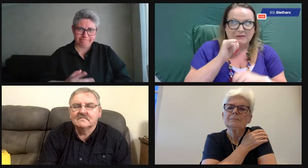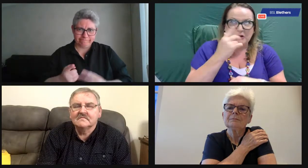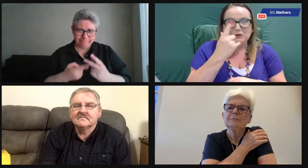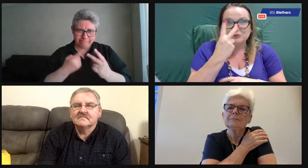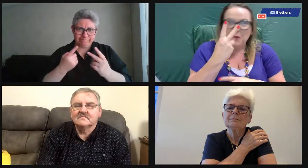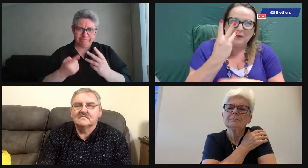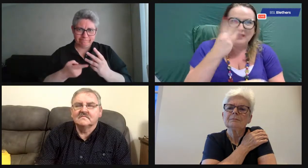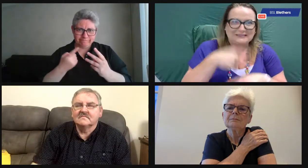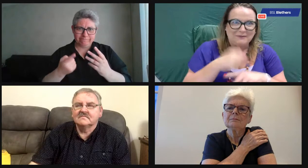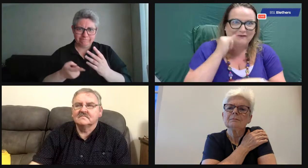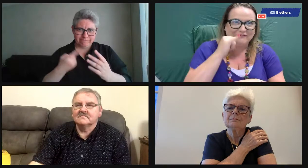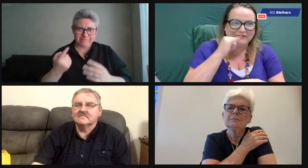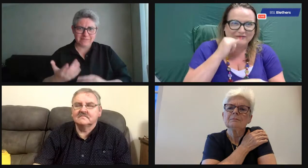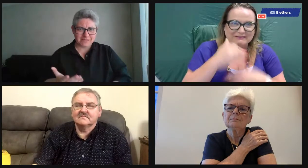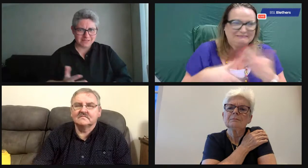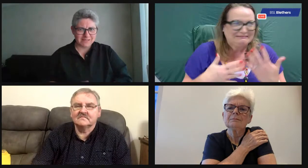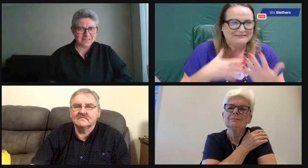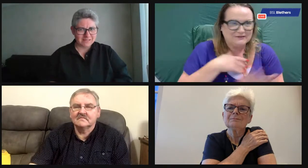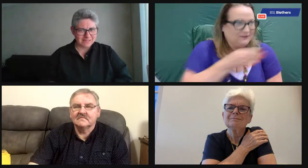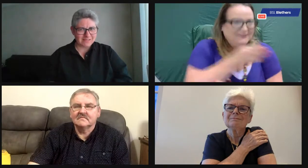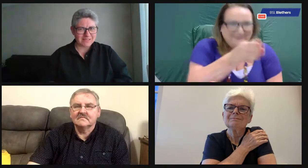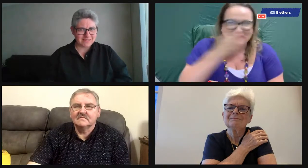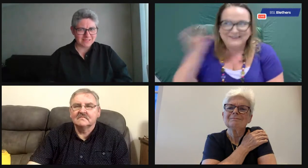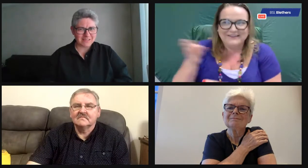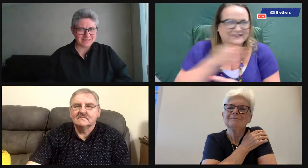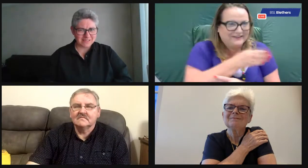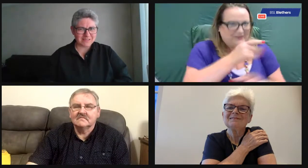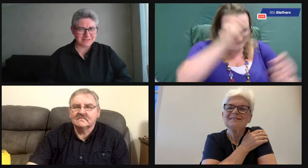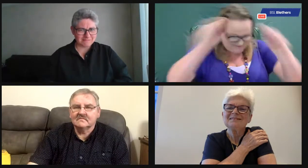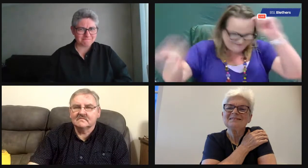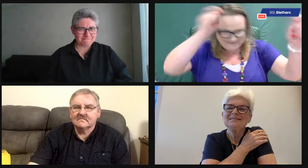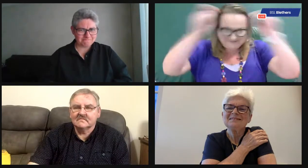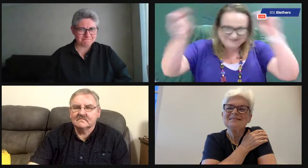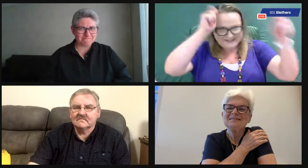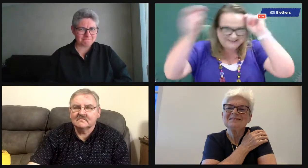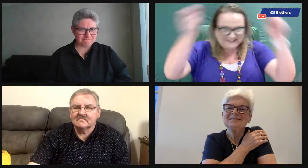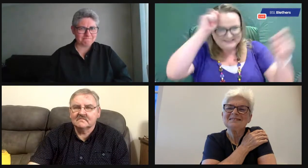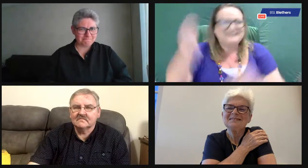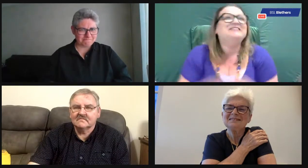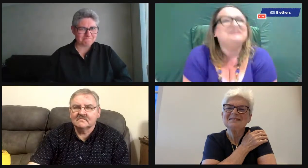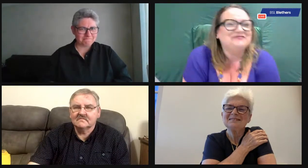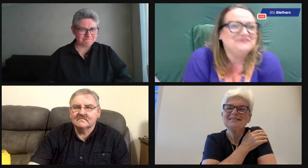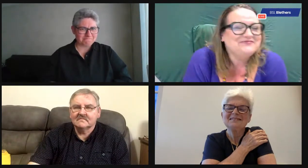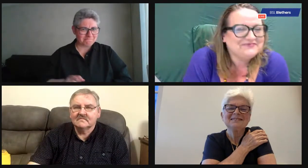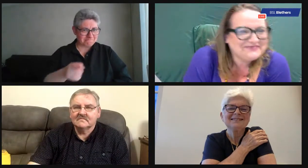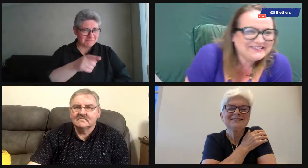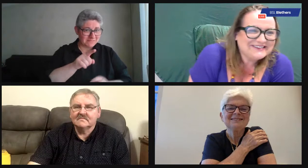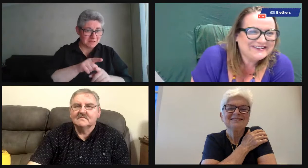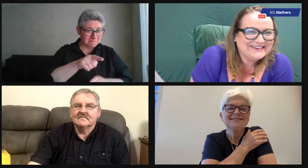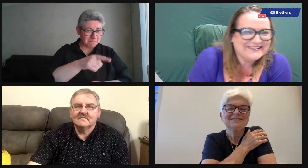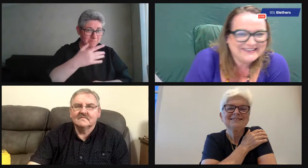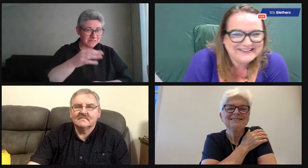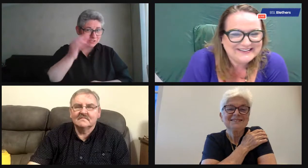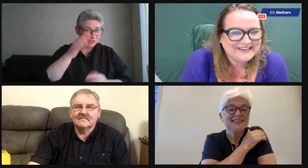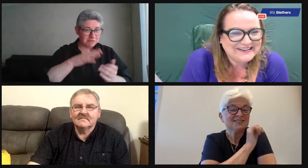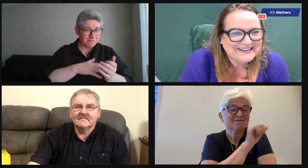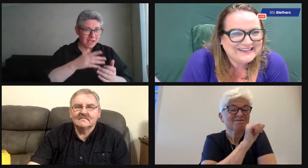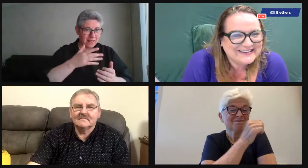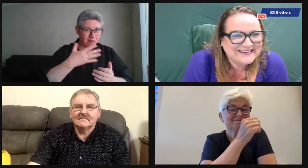Saturday was drama. So, three times probably every week. Yeah. You know, I kept taking all my hats off, being a different committee member. And